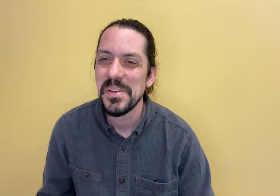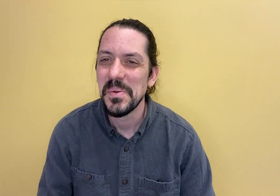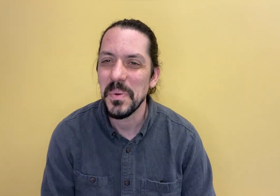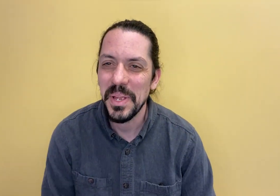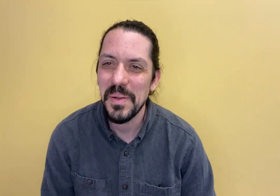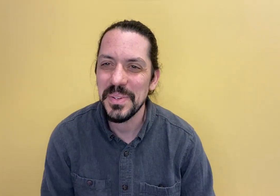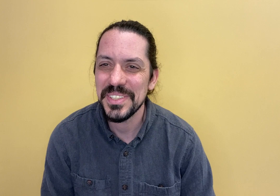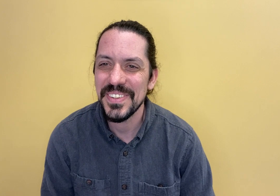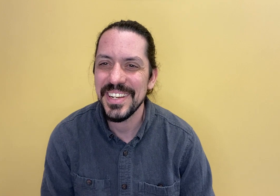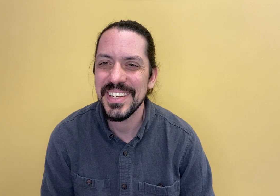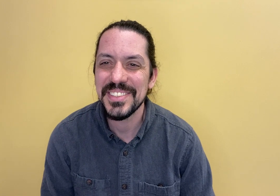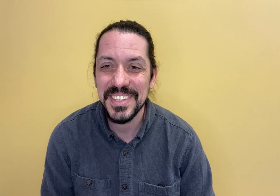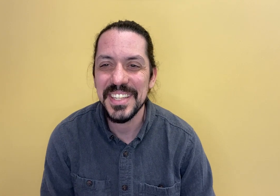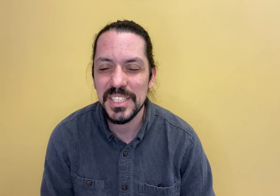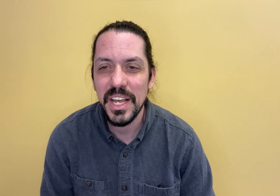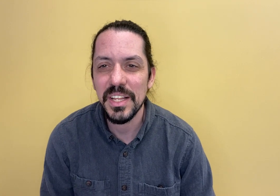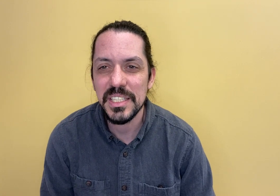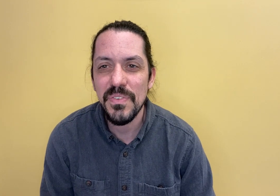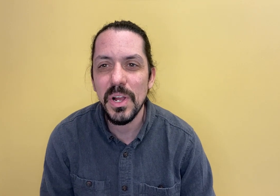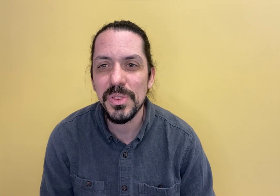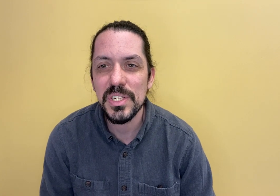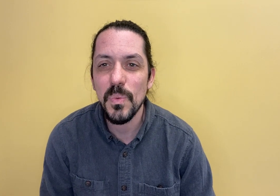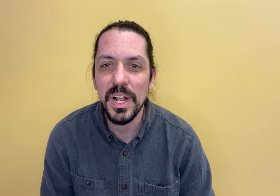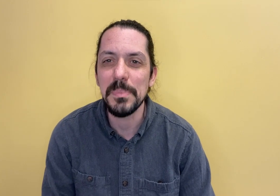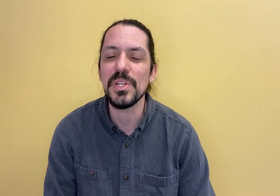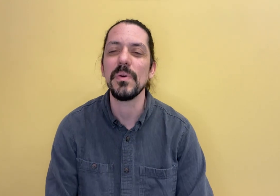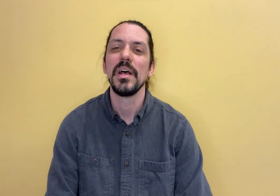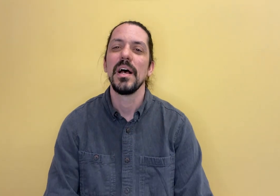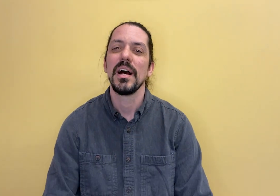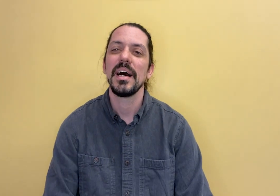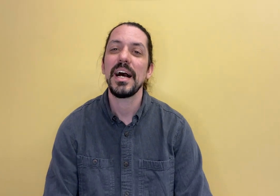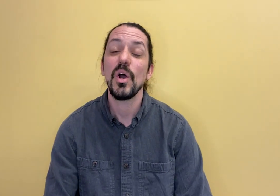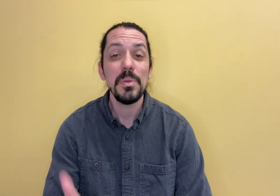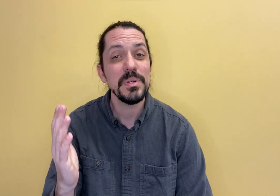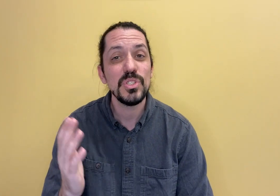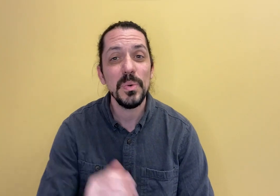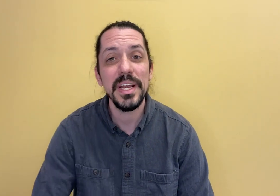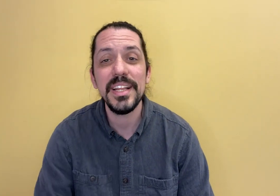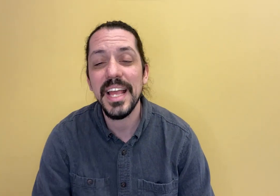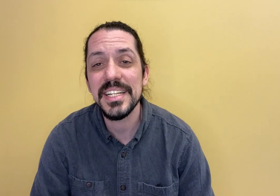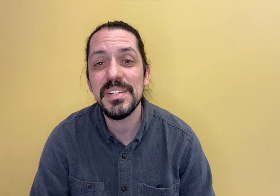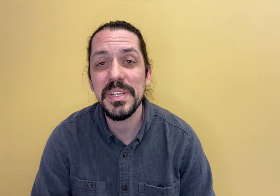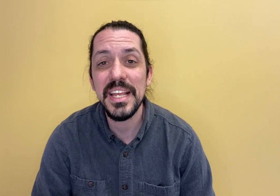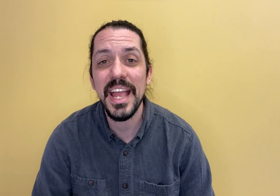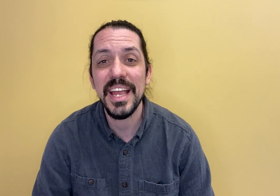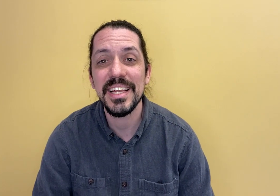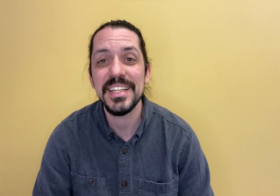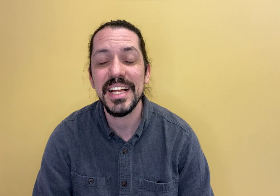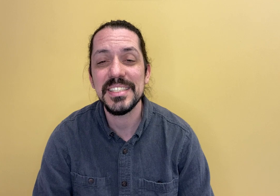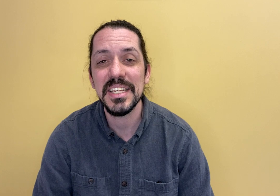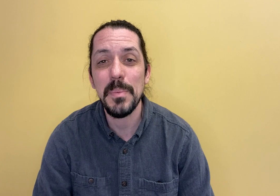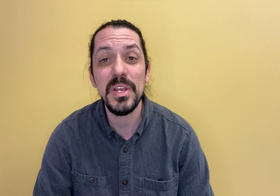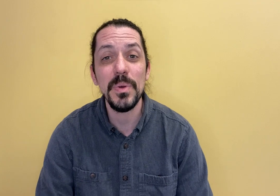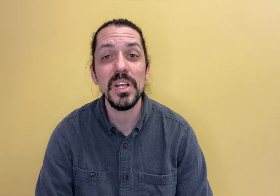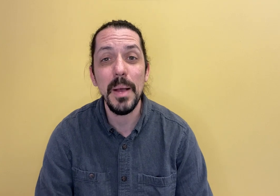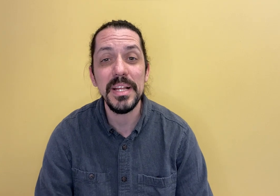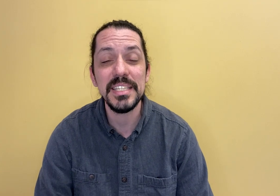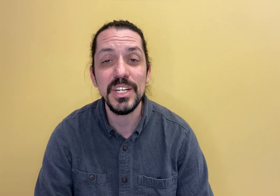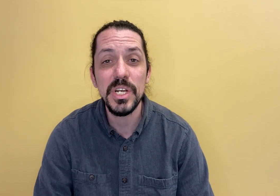We're able to do it. It's, it's a difficult thing to work up to. I hope you enjoyed the activity and that, uh, let me know in the comment section,